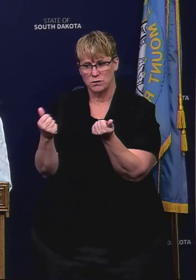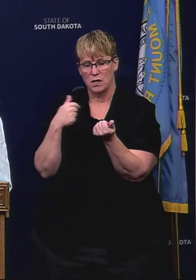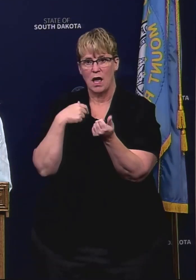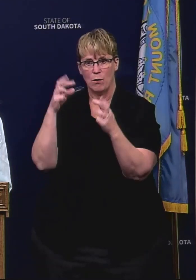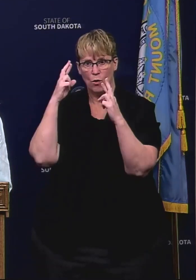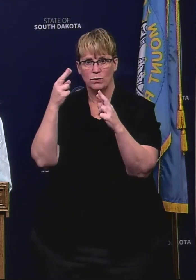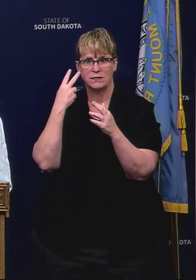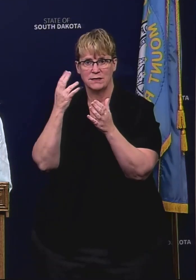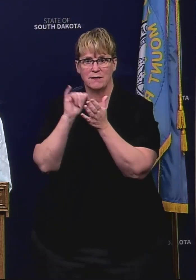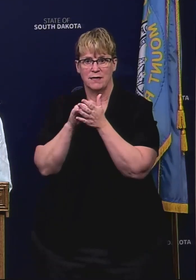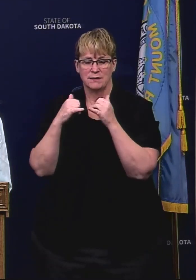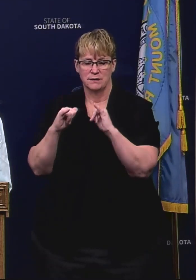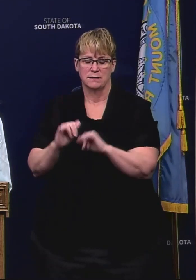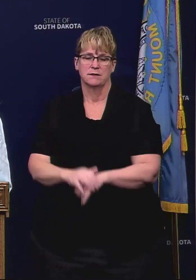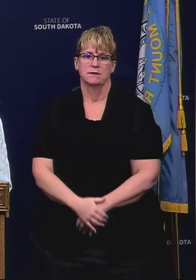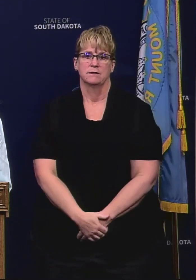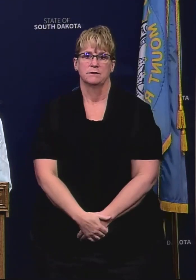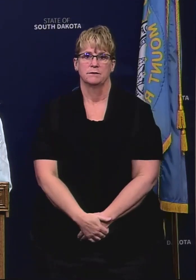what I would hope to see.